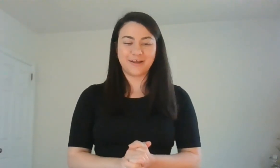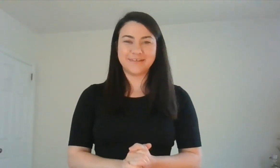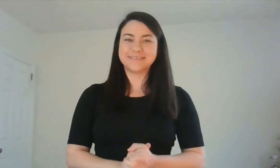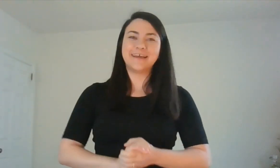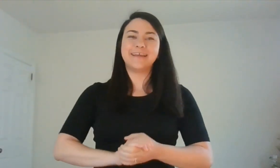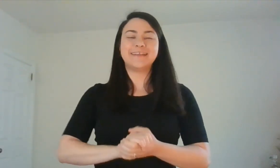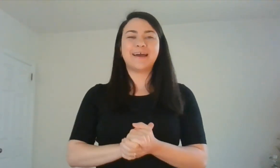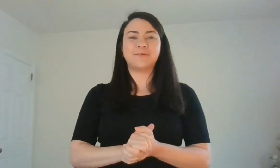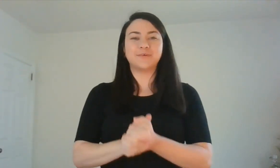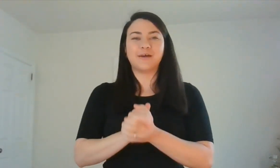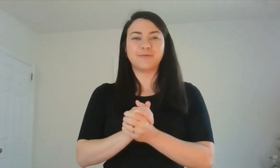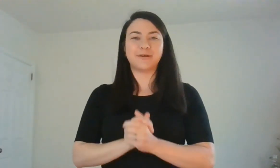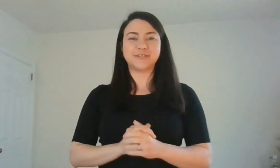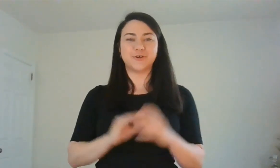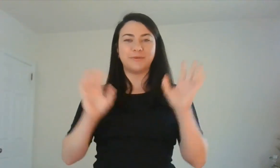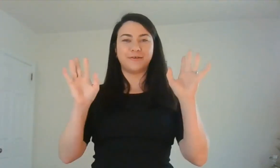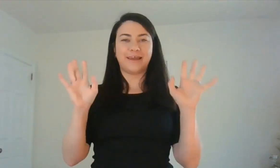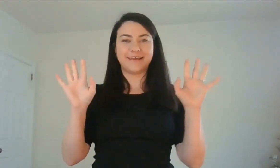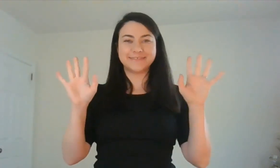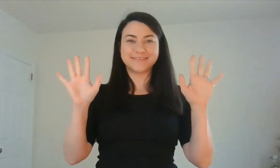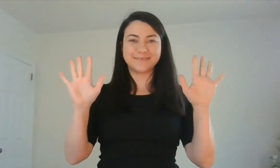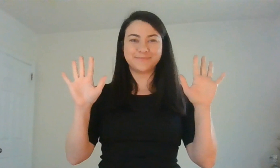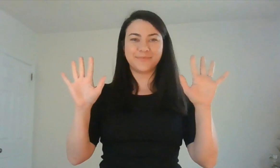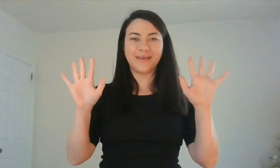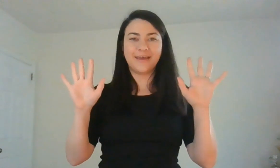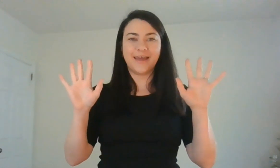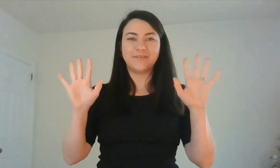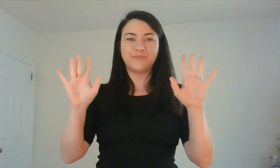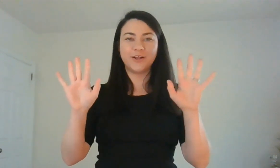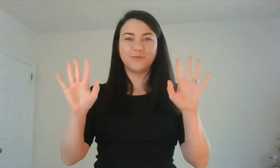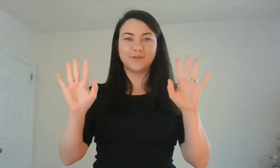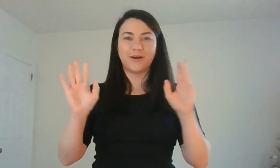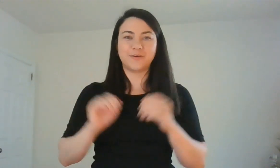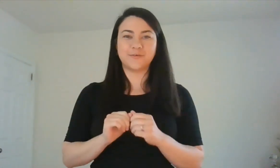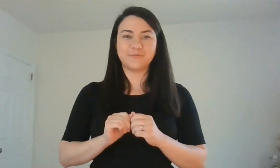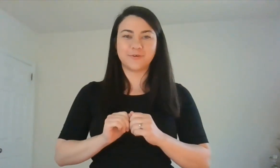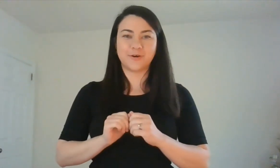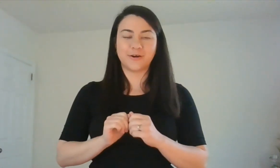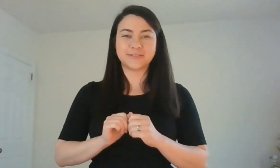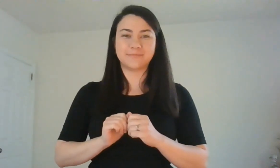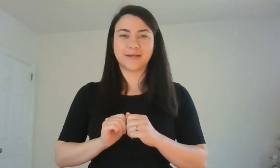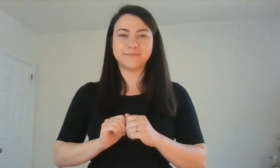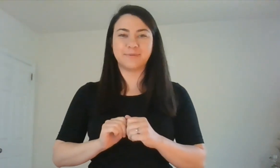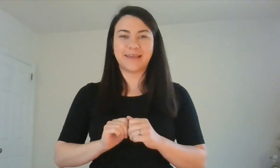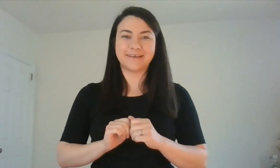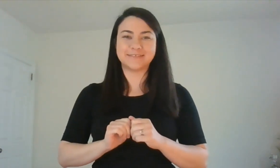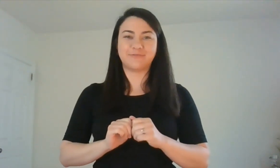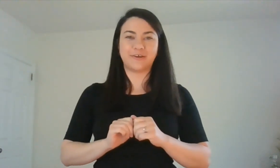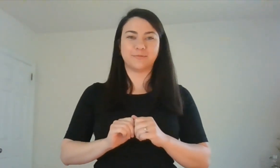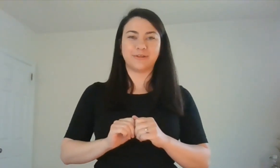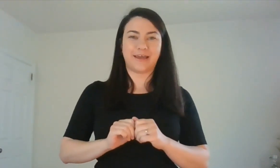friends. Now, will everybody show me your hands? And follow along for our Sometimes My Hands finger play.